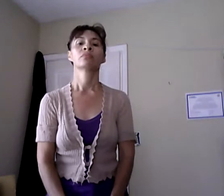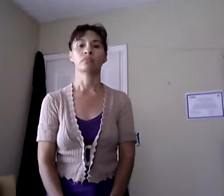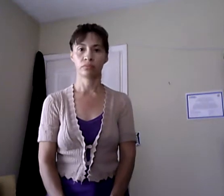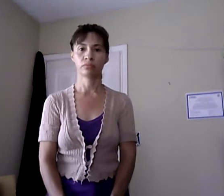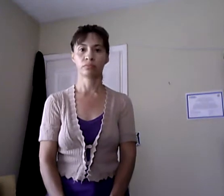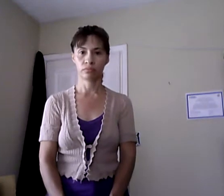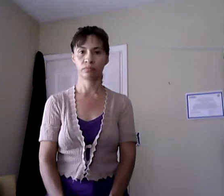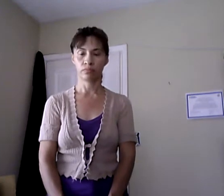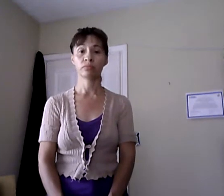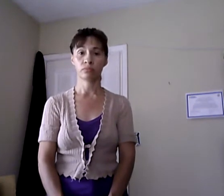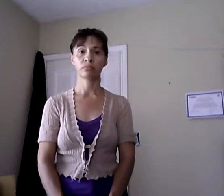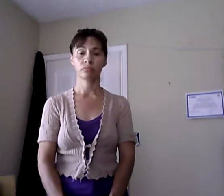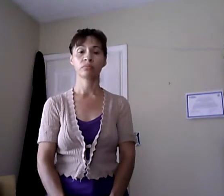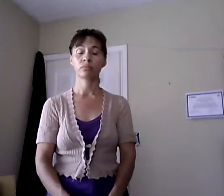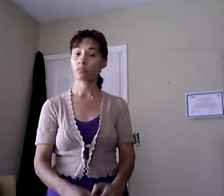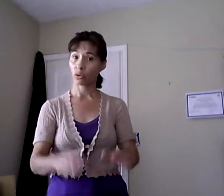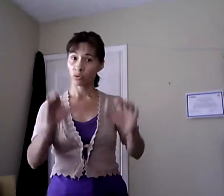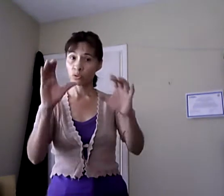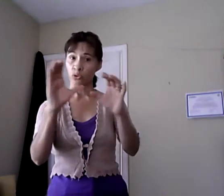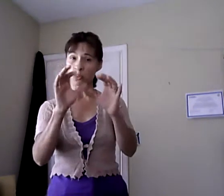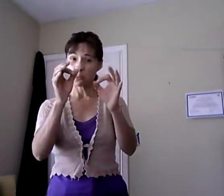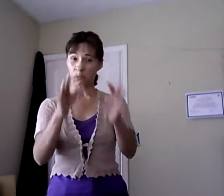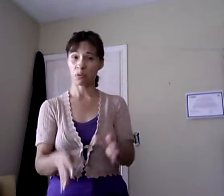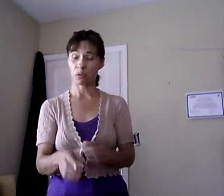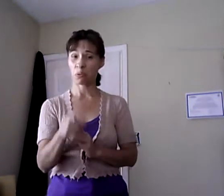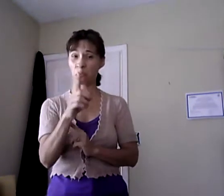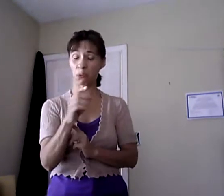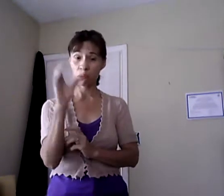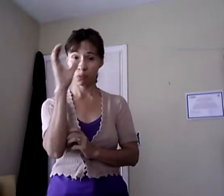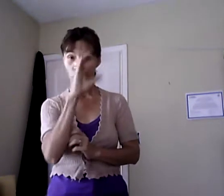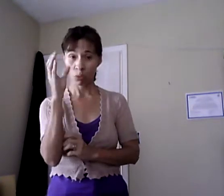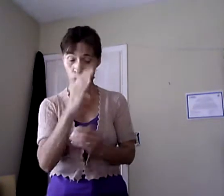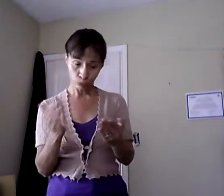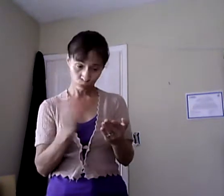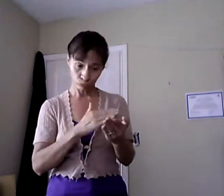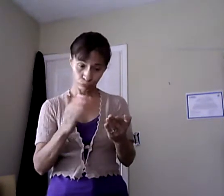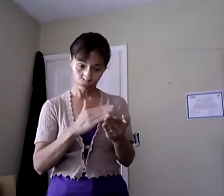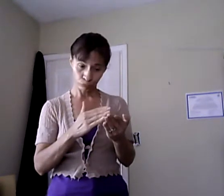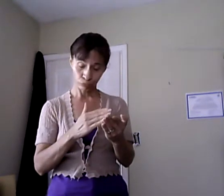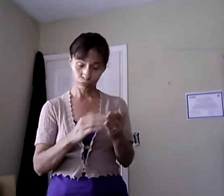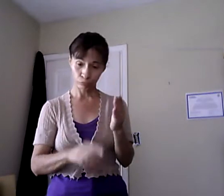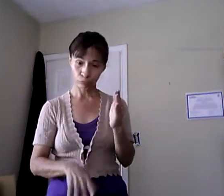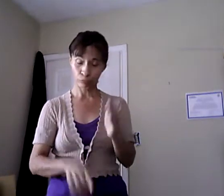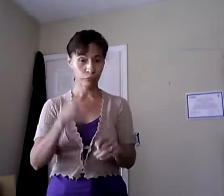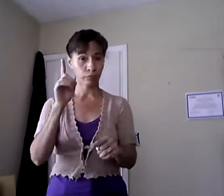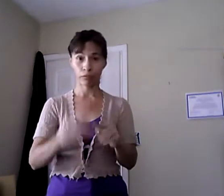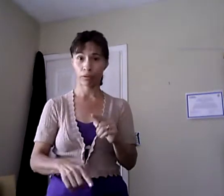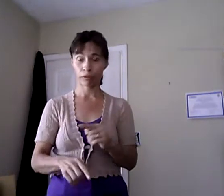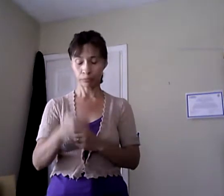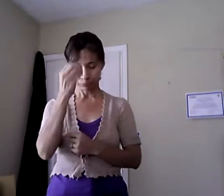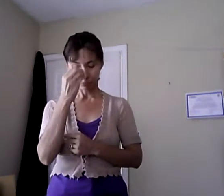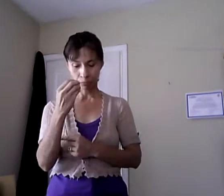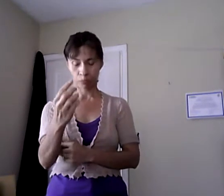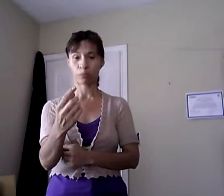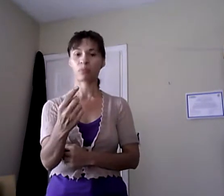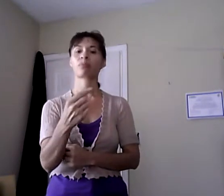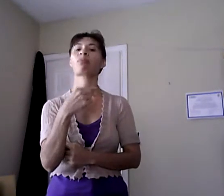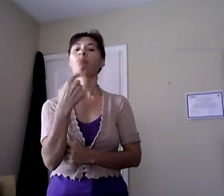If you're having a hard time getting a certified interpreter here now or long, deaf children across the nation are having